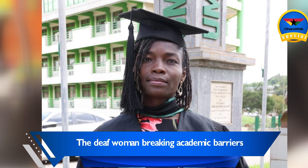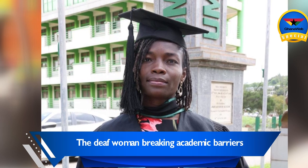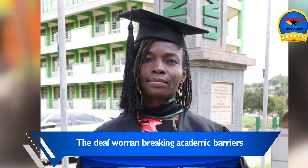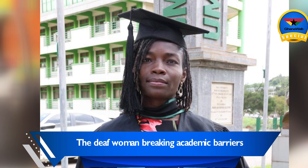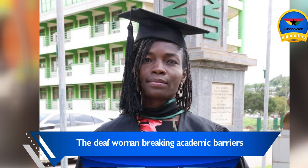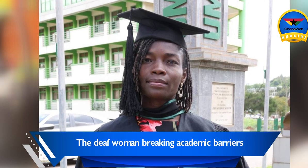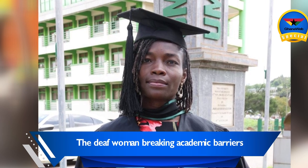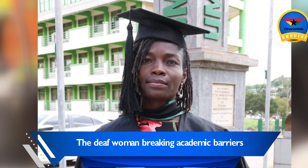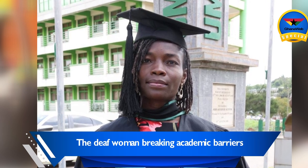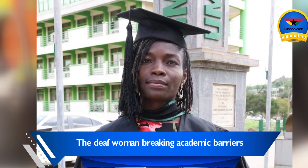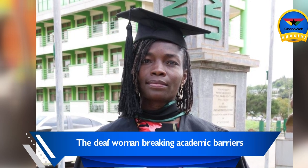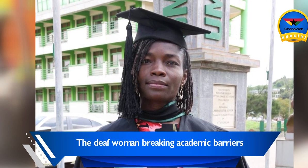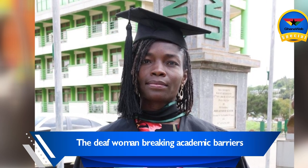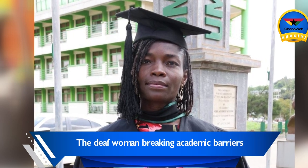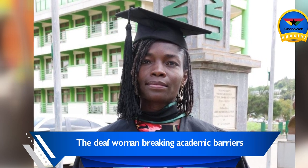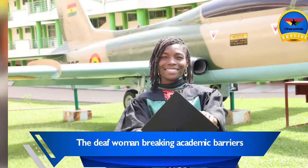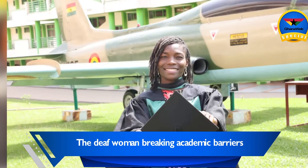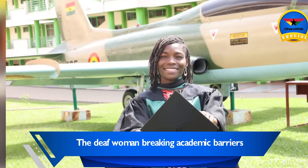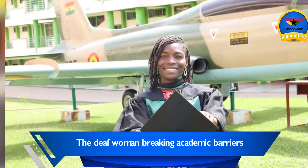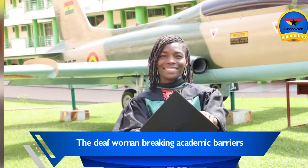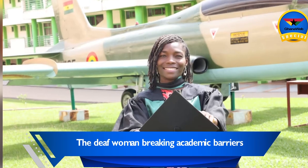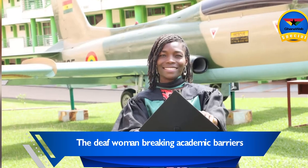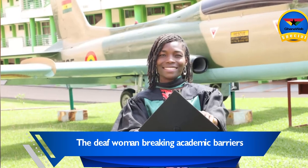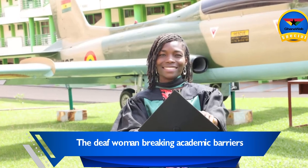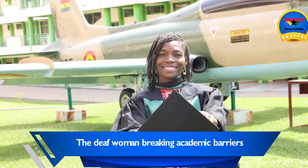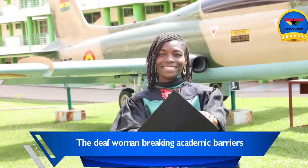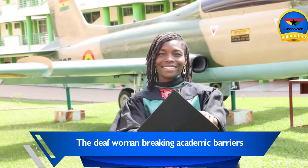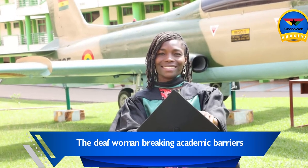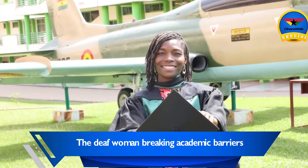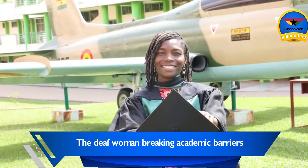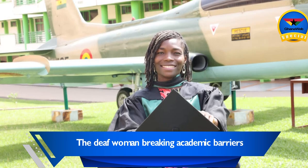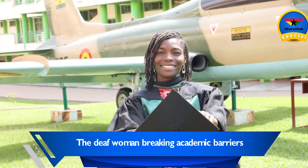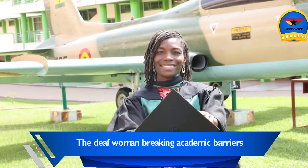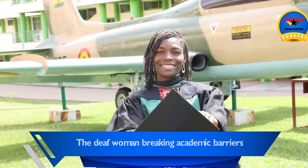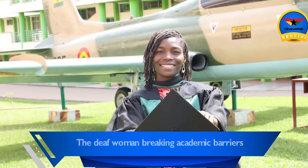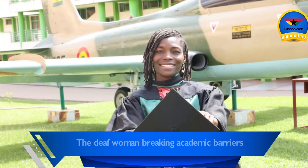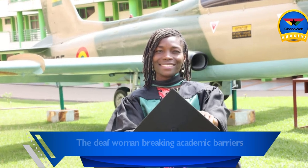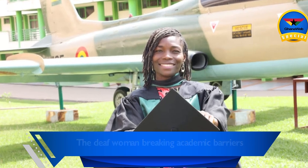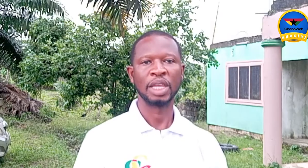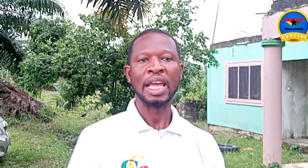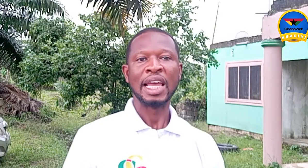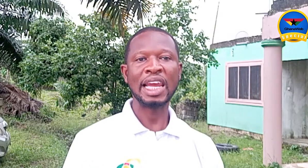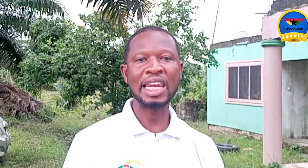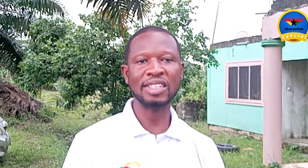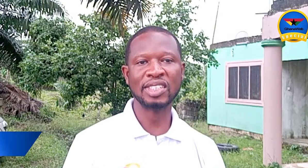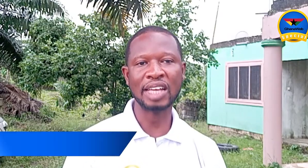students and shown that anything is possible with hard work and determination. LIDIA's success